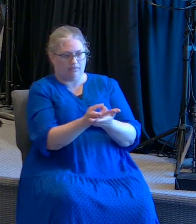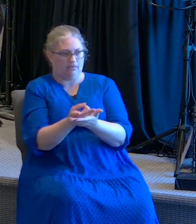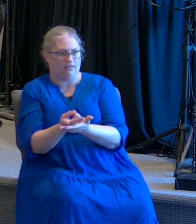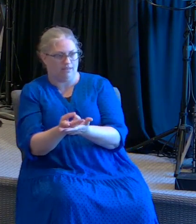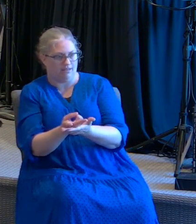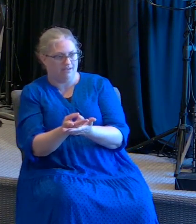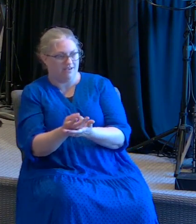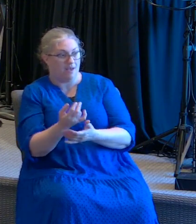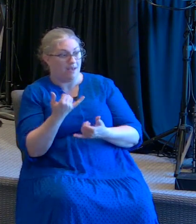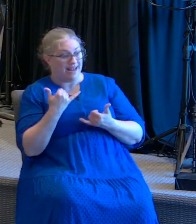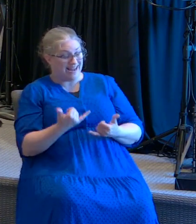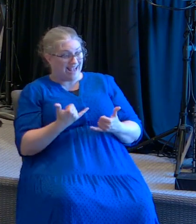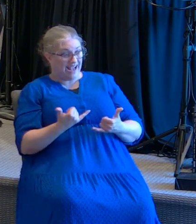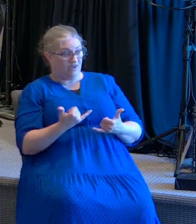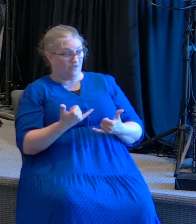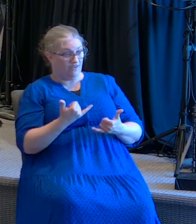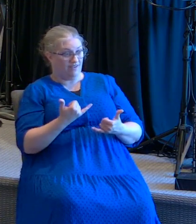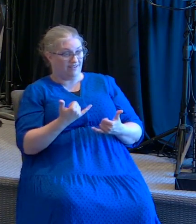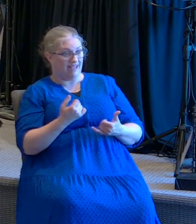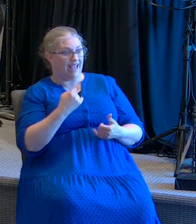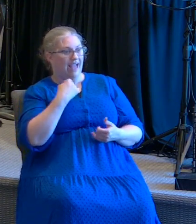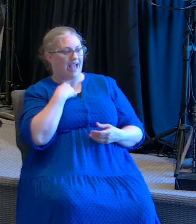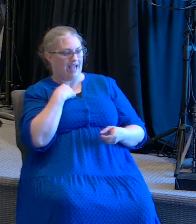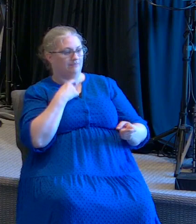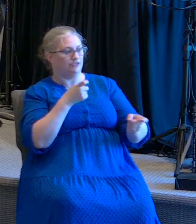but I'm in charge on the way out